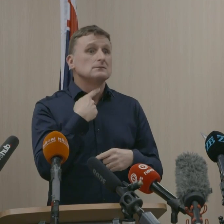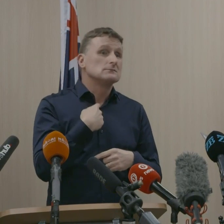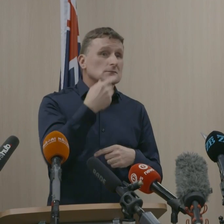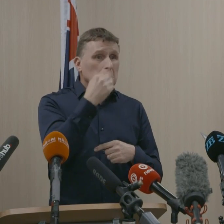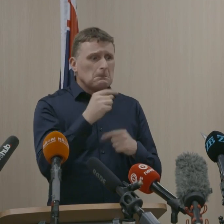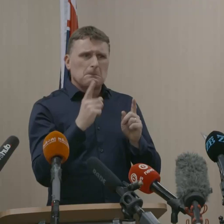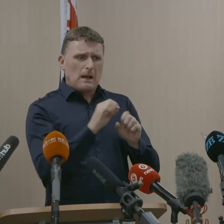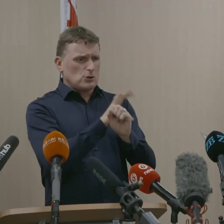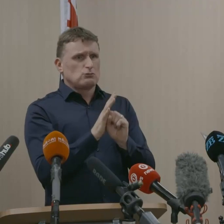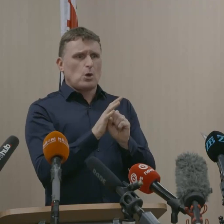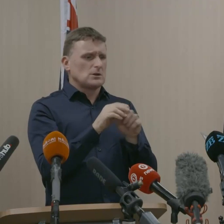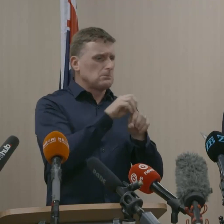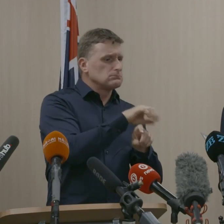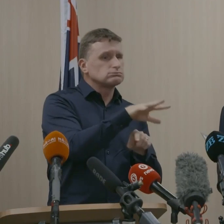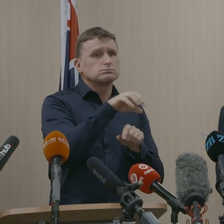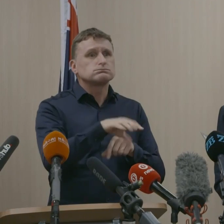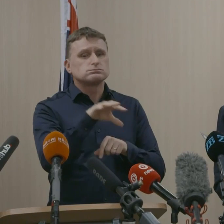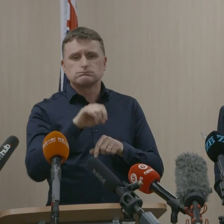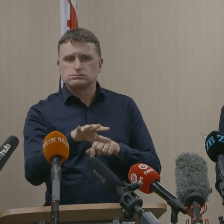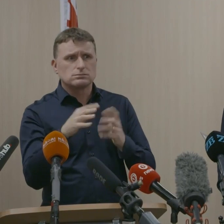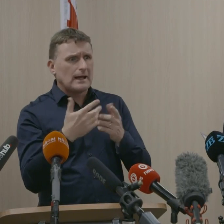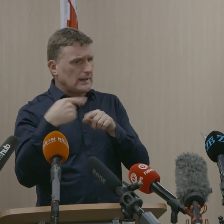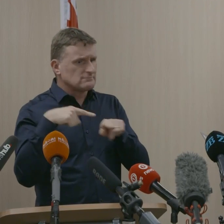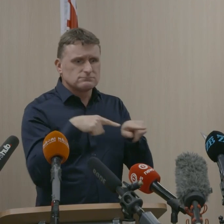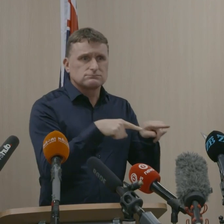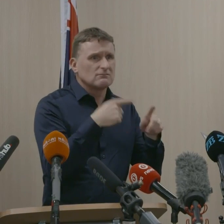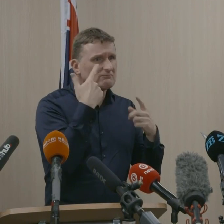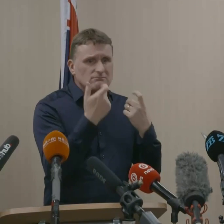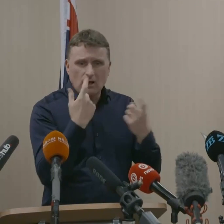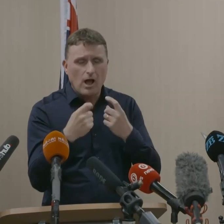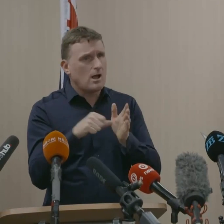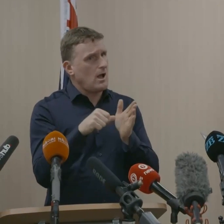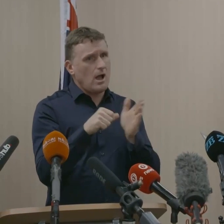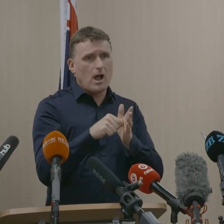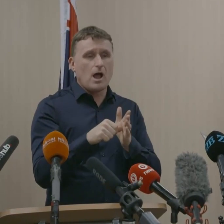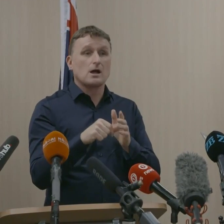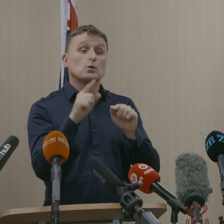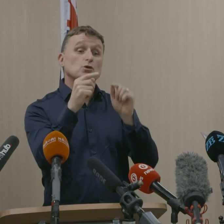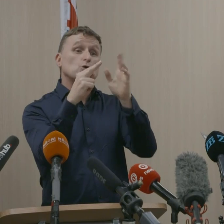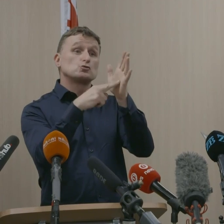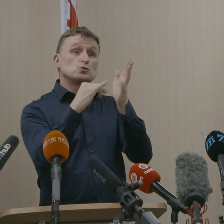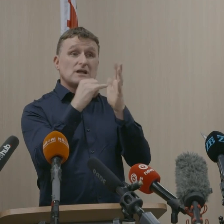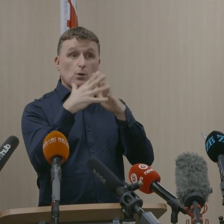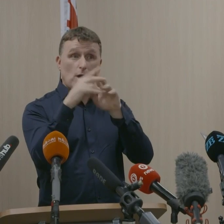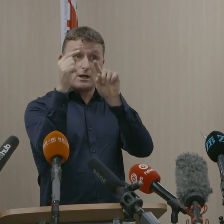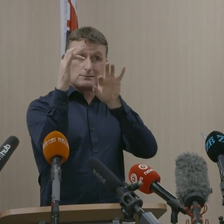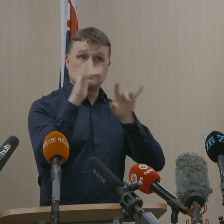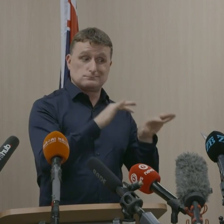cases. Cases have already cropped up linked to New South Wales and other Australian states.